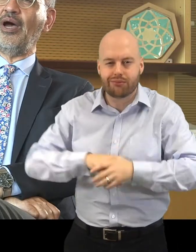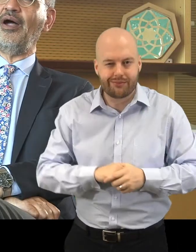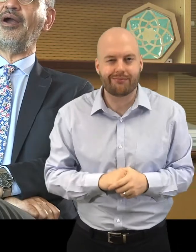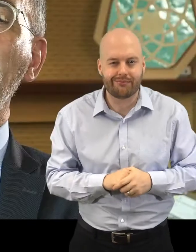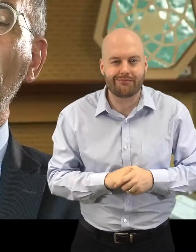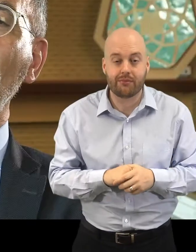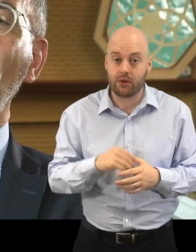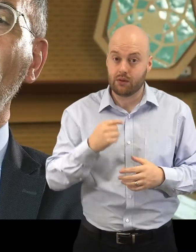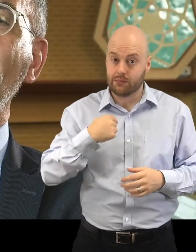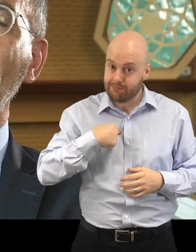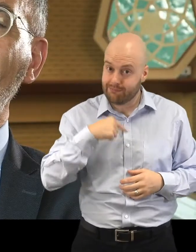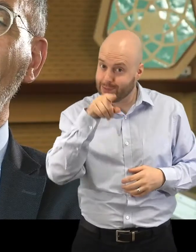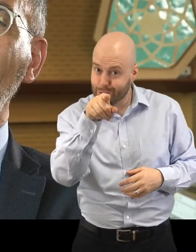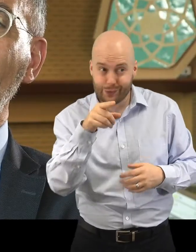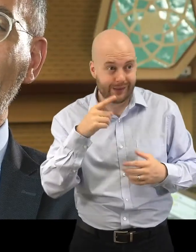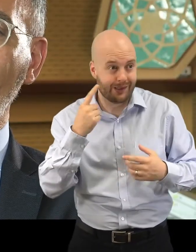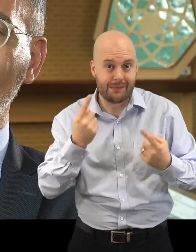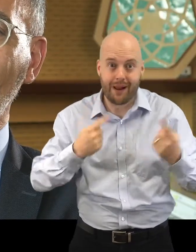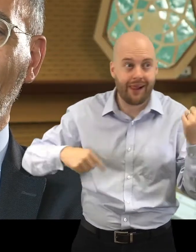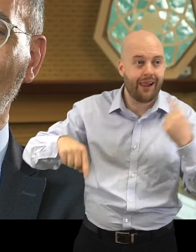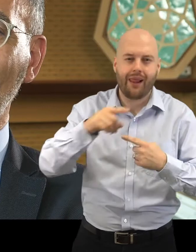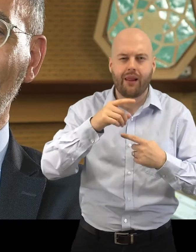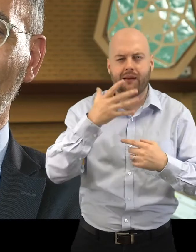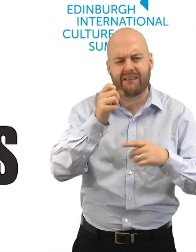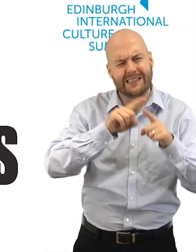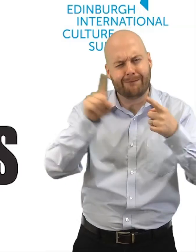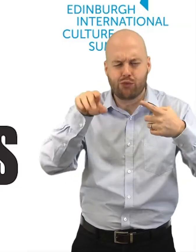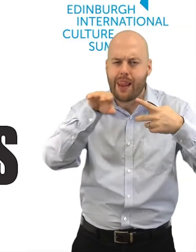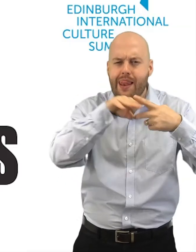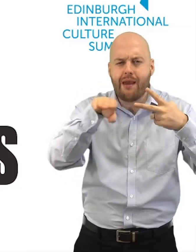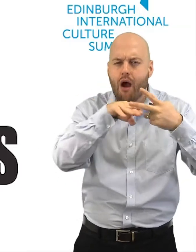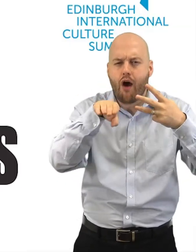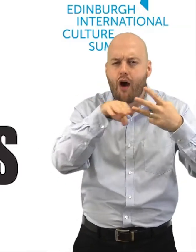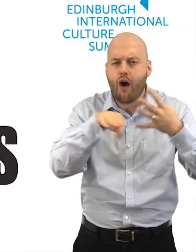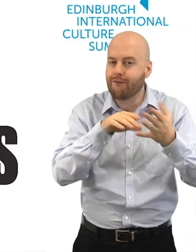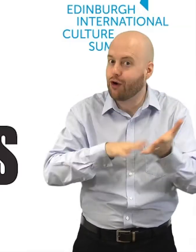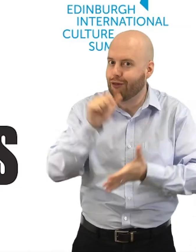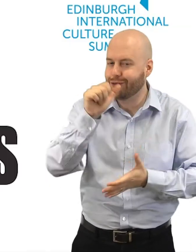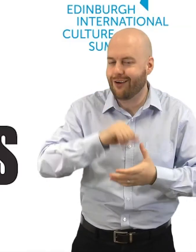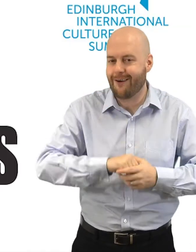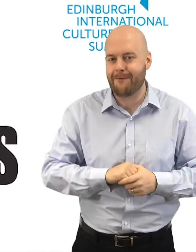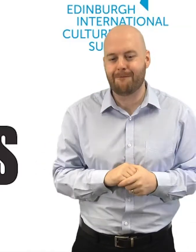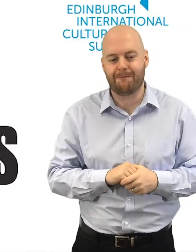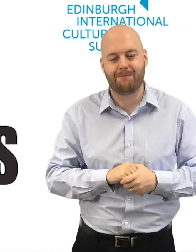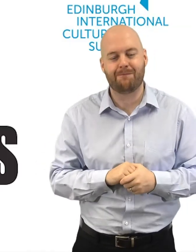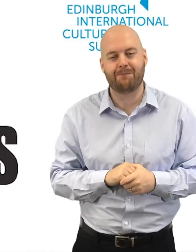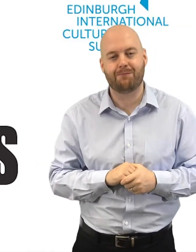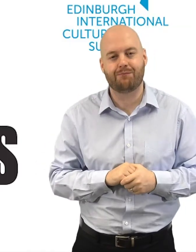are made of different layers of cultures. The French philosopher Maurice Molluponti once